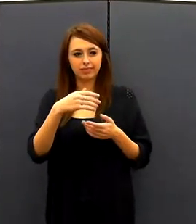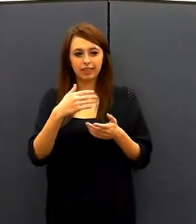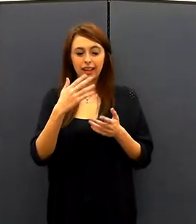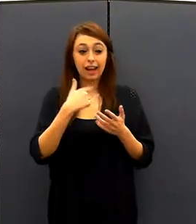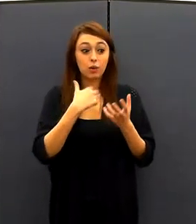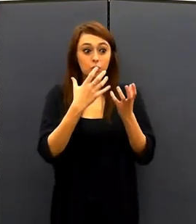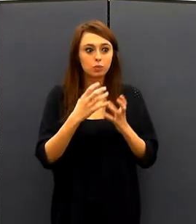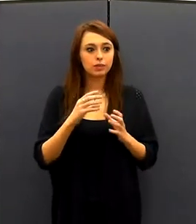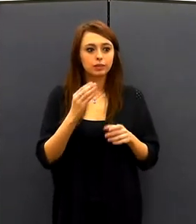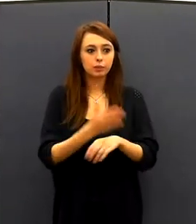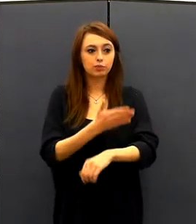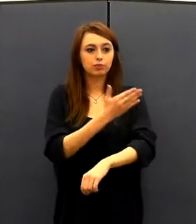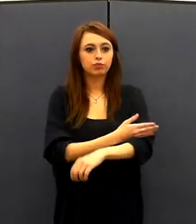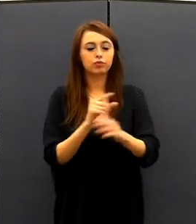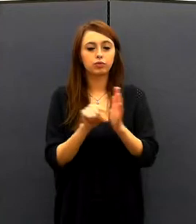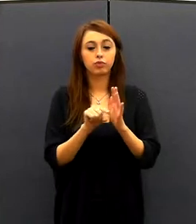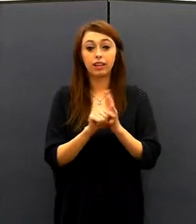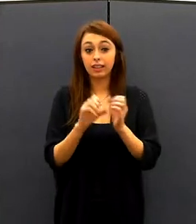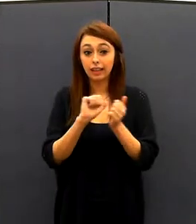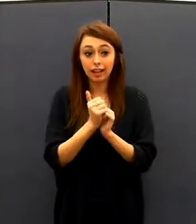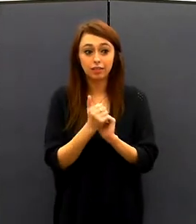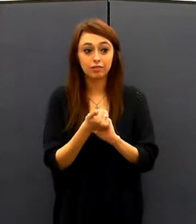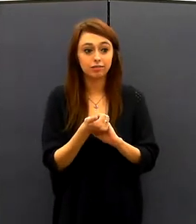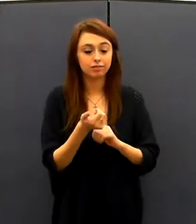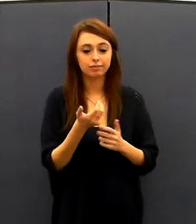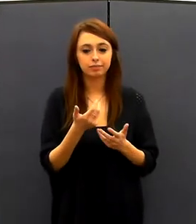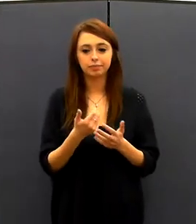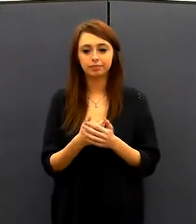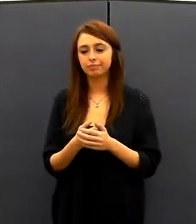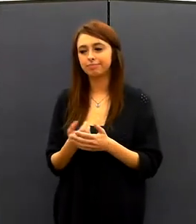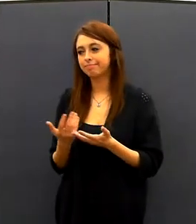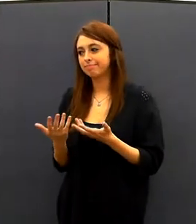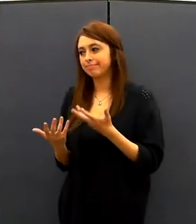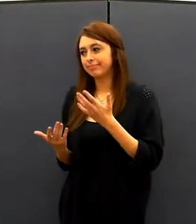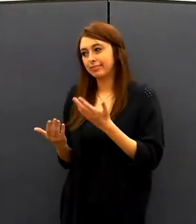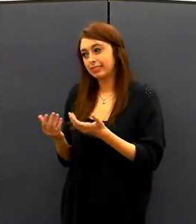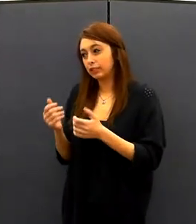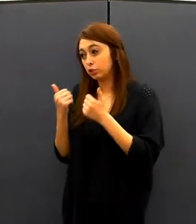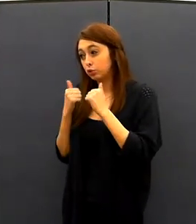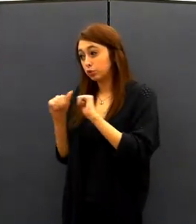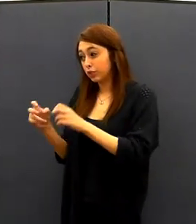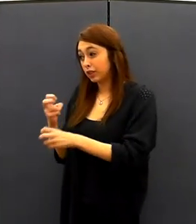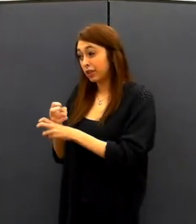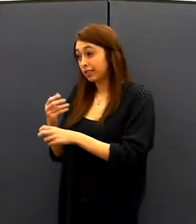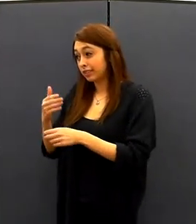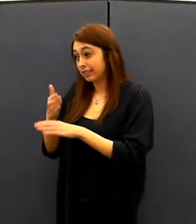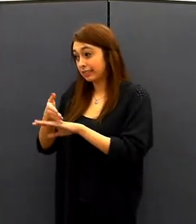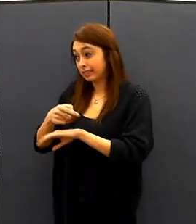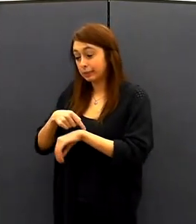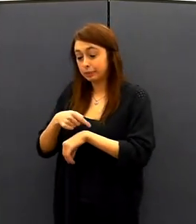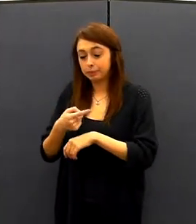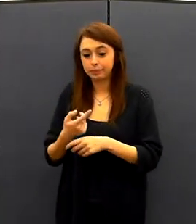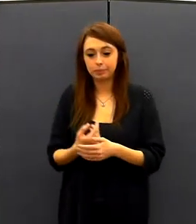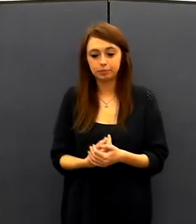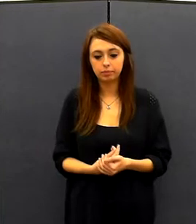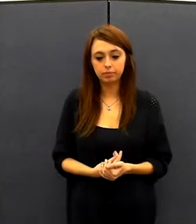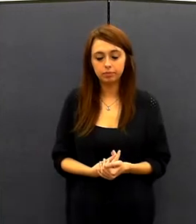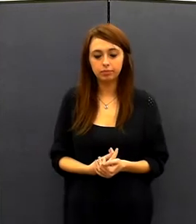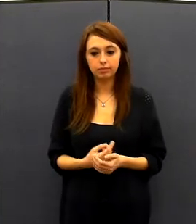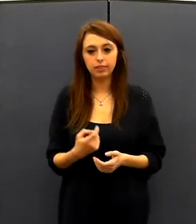He tells me that, tough luck, maybe next time. And I'm looking at him like, well, listen, I'm a senior. This is my last class. I need, you I need three credits.